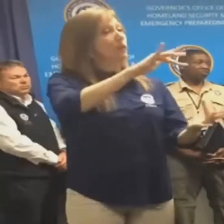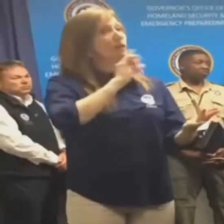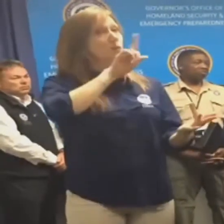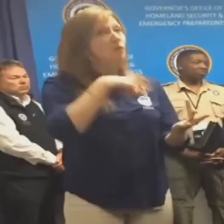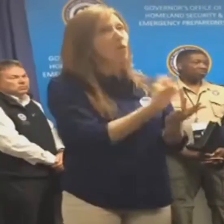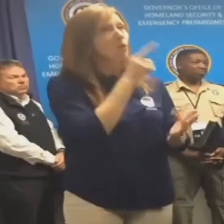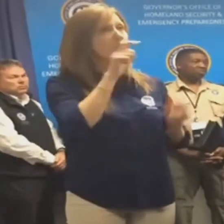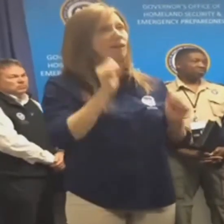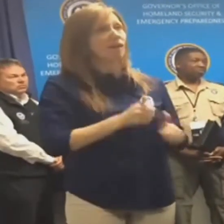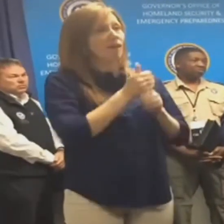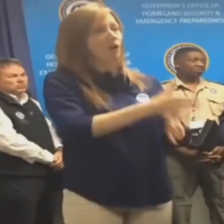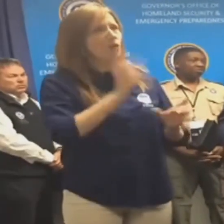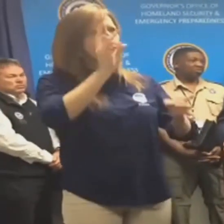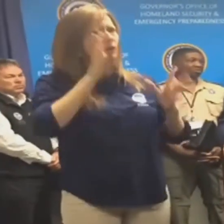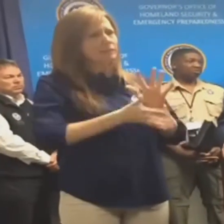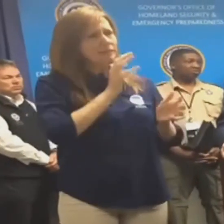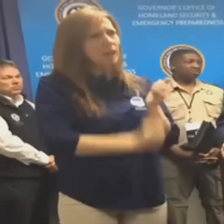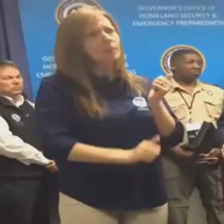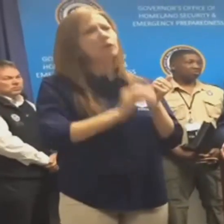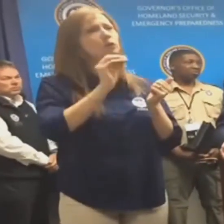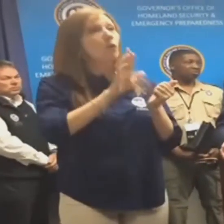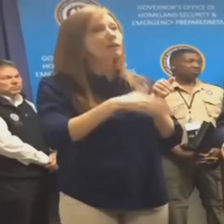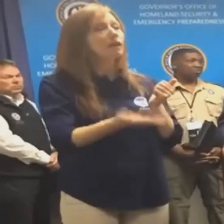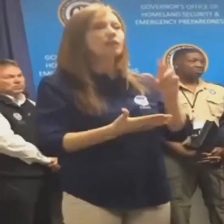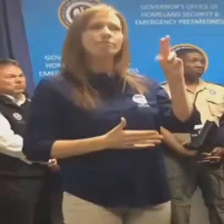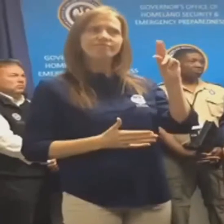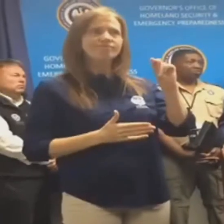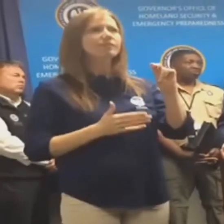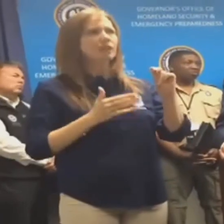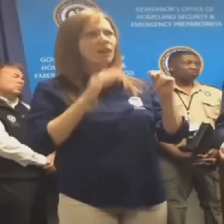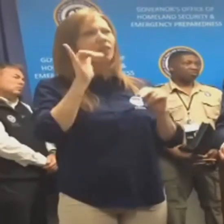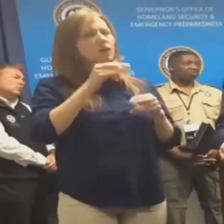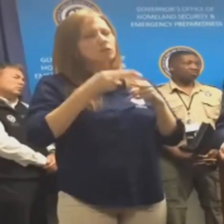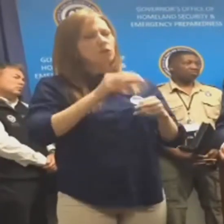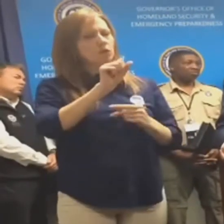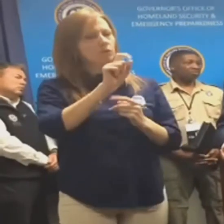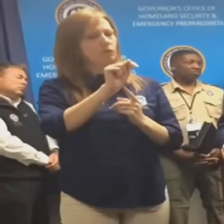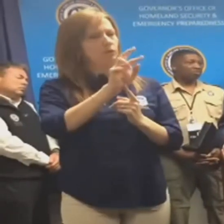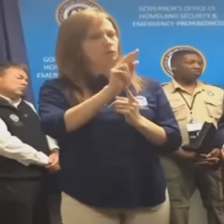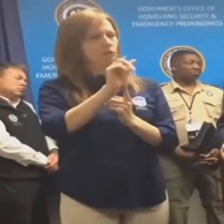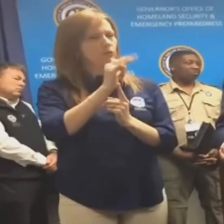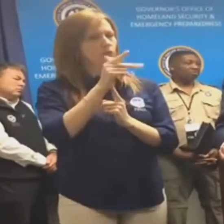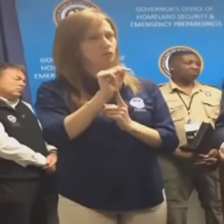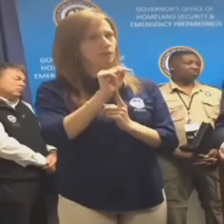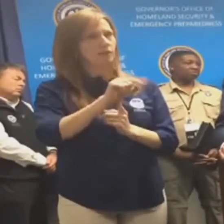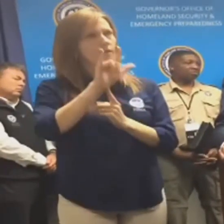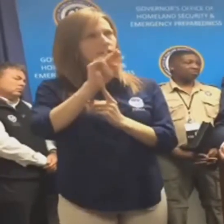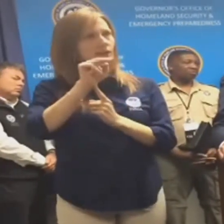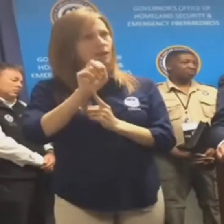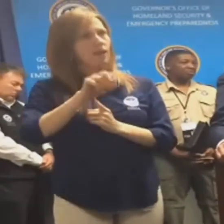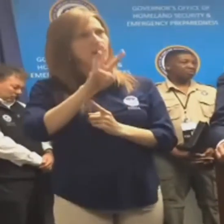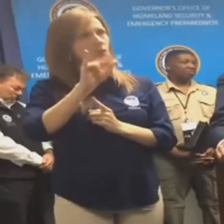doesn't take a tornado to cause extensive damage, injuries or death. Straight-line forced winds are